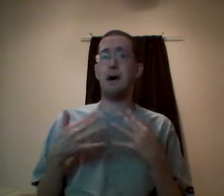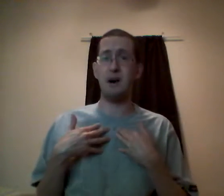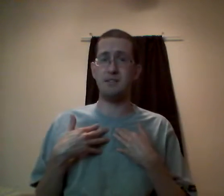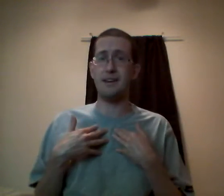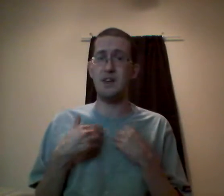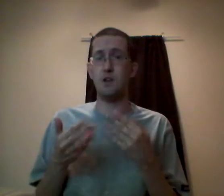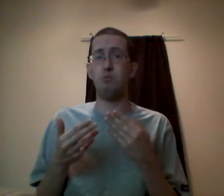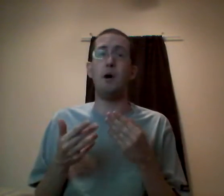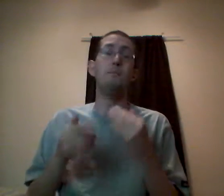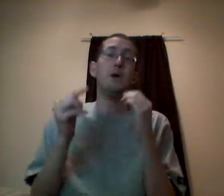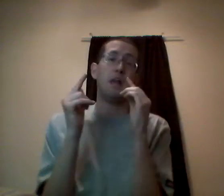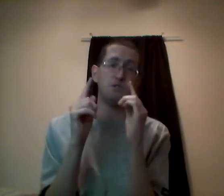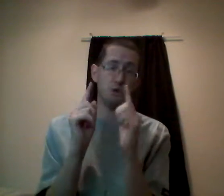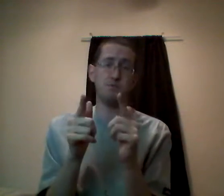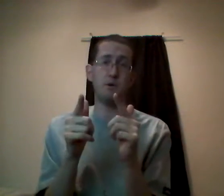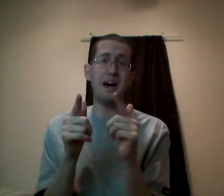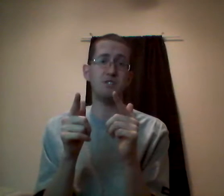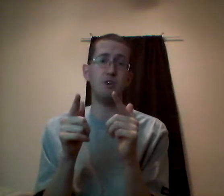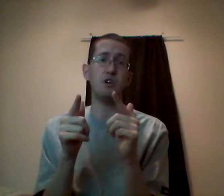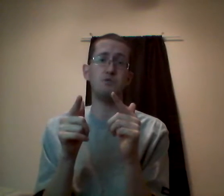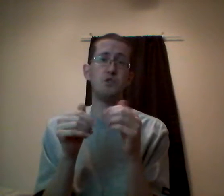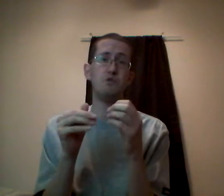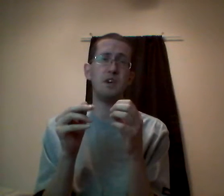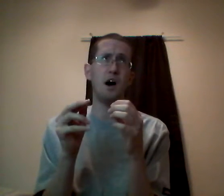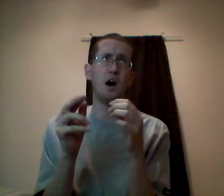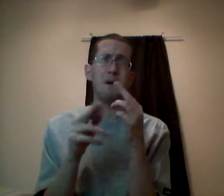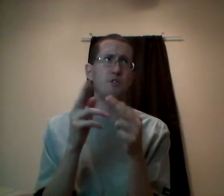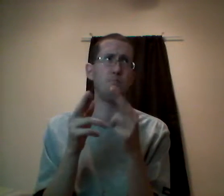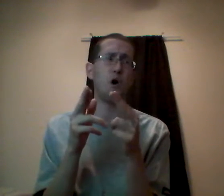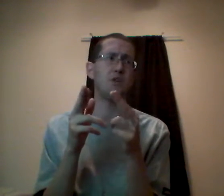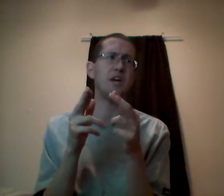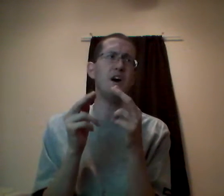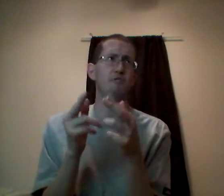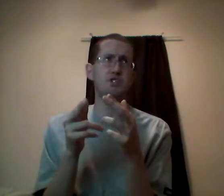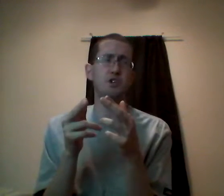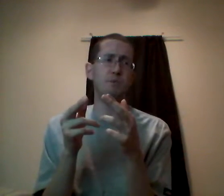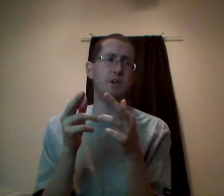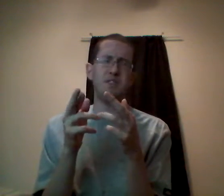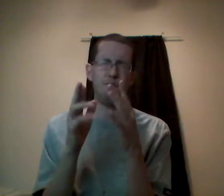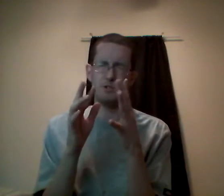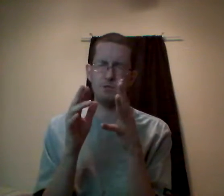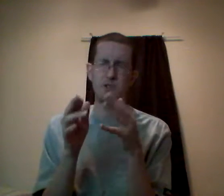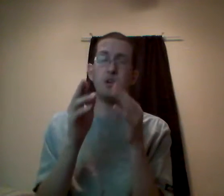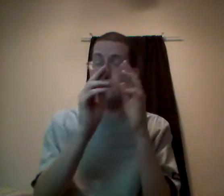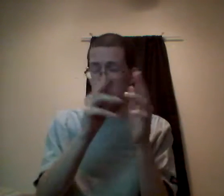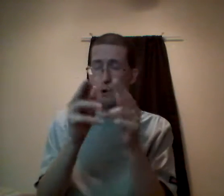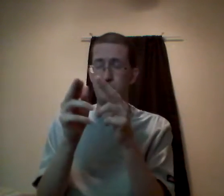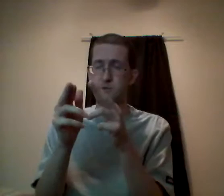I monetized that. No problem. Now, remember my reaction video to the My Little Pony Friendship, not Friendship is Magic. Well, yeah, My Little Pony Friendship